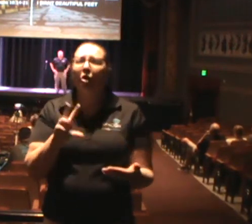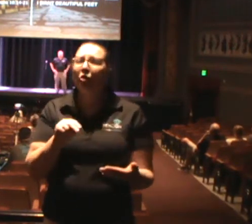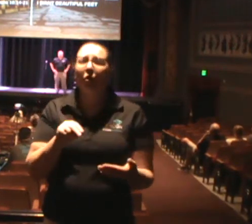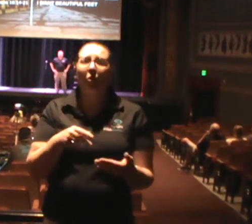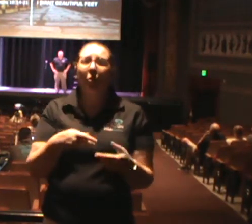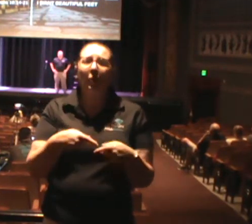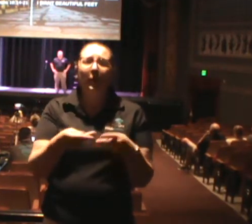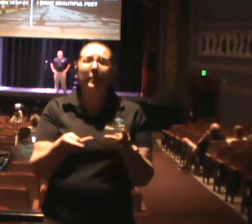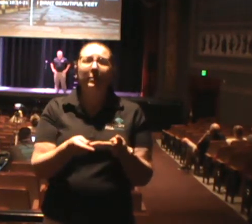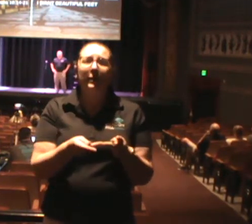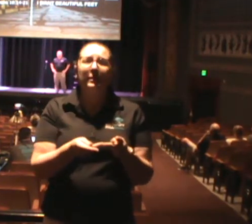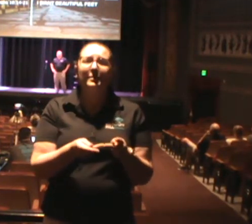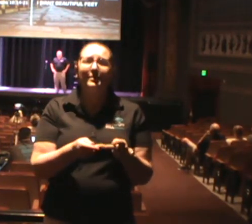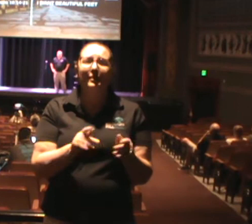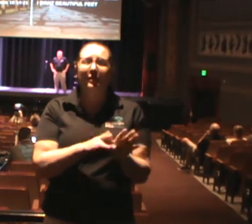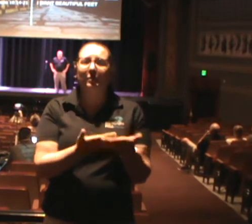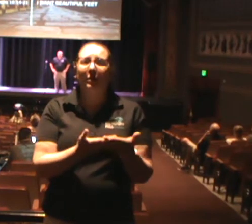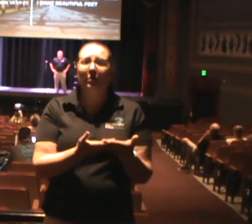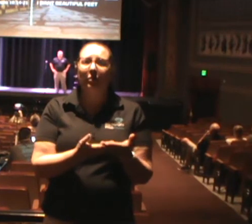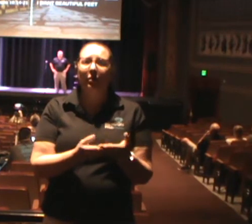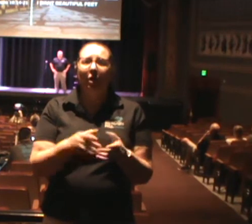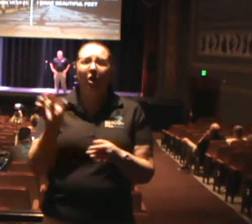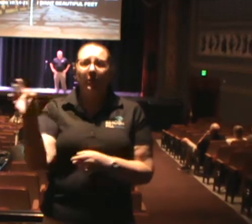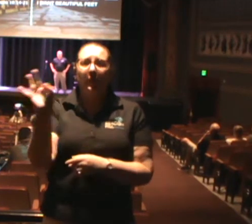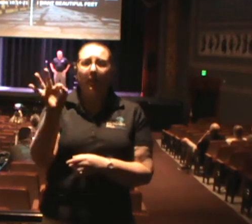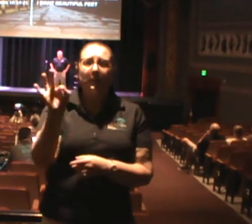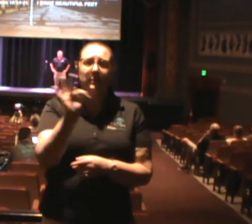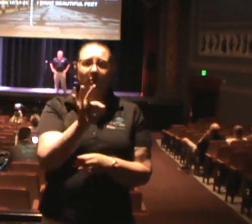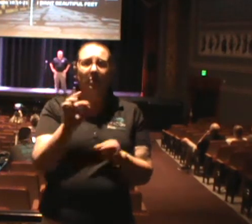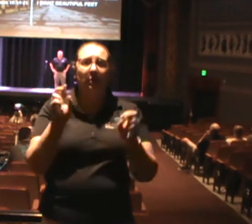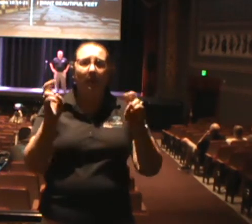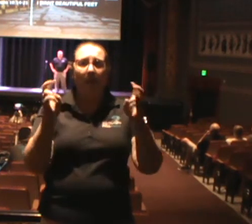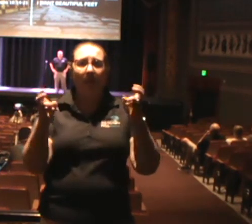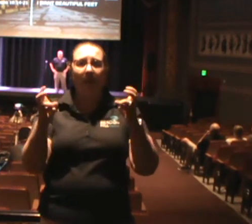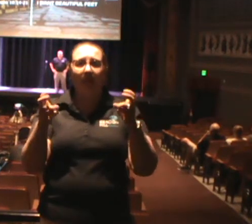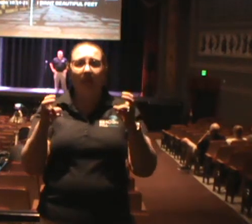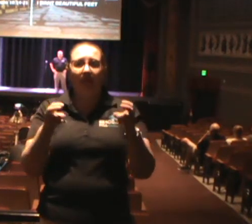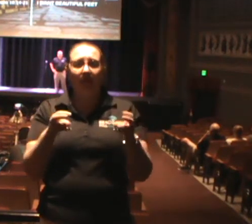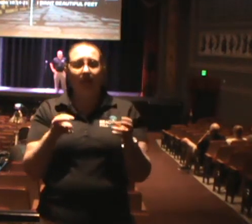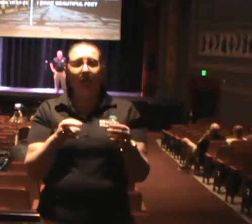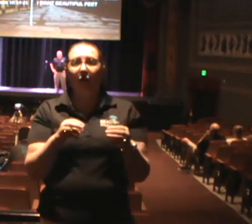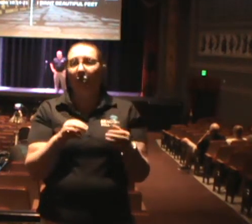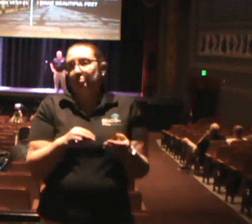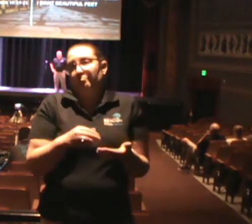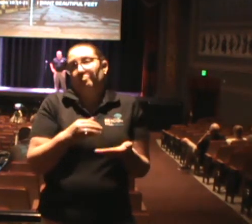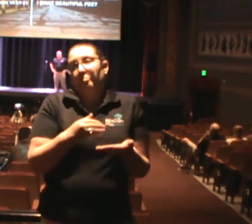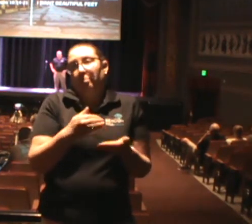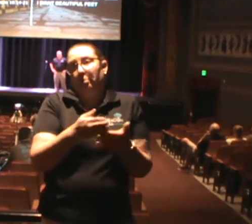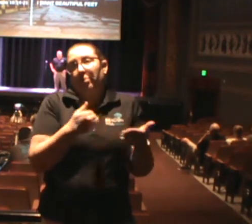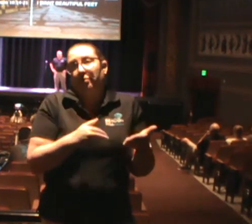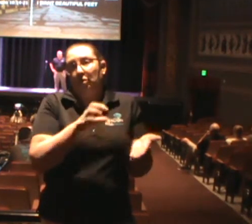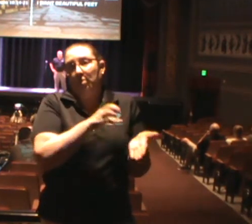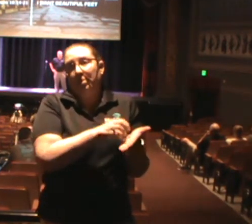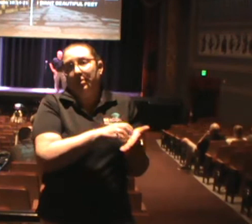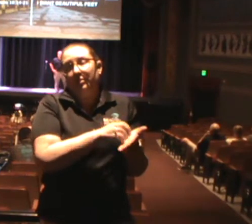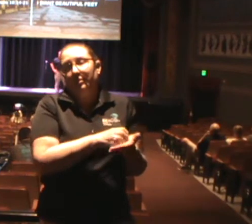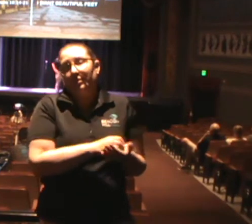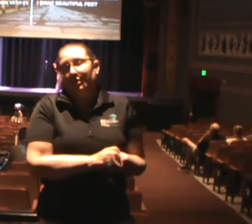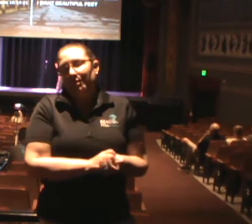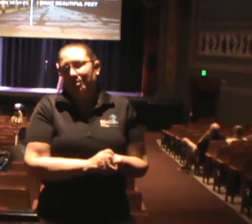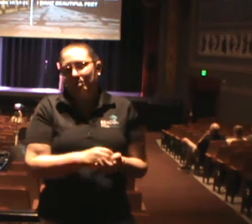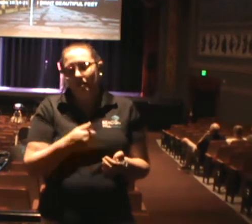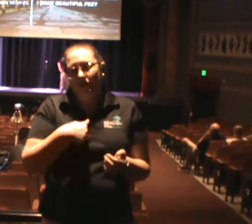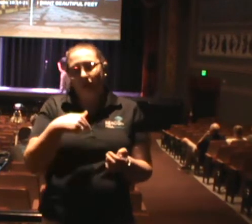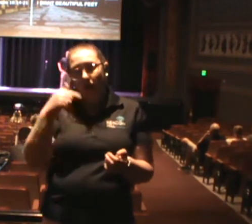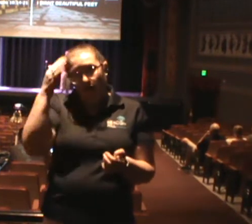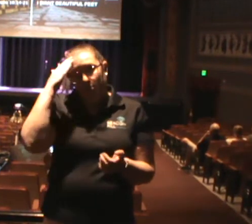passages. They're not there. So I feel like just preaching God's word is good enough, amen? I mean, you just preach God's word, and God's word will convict the